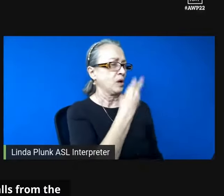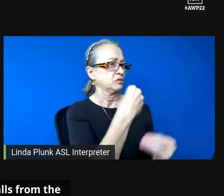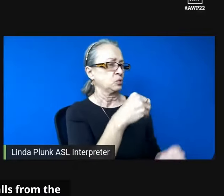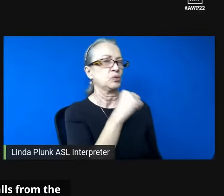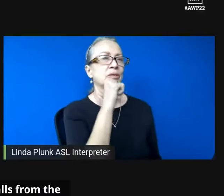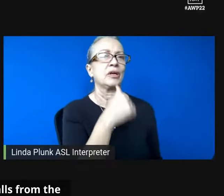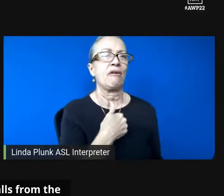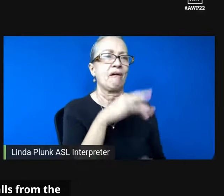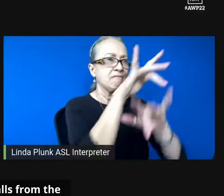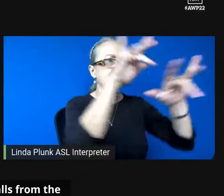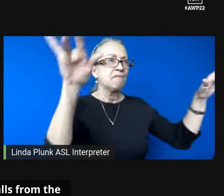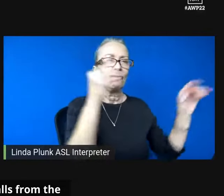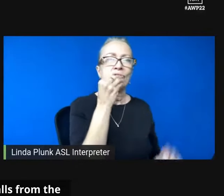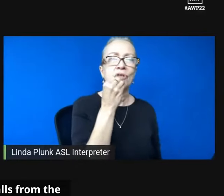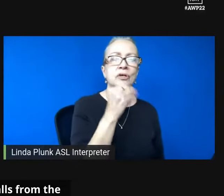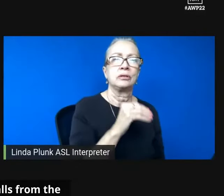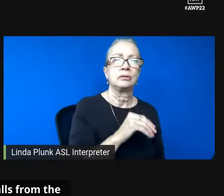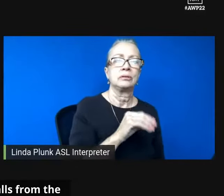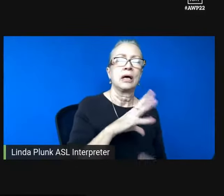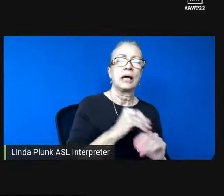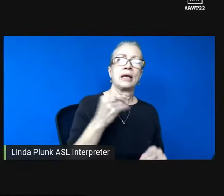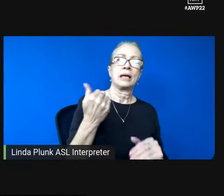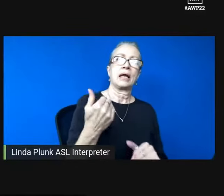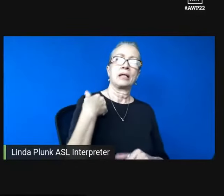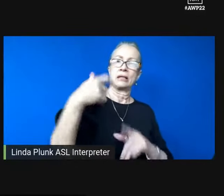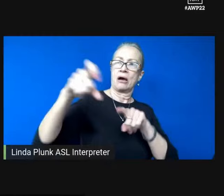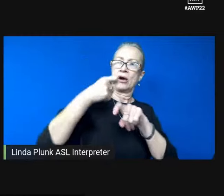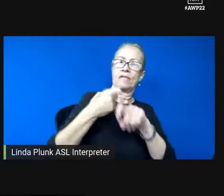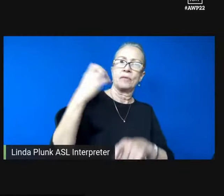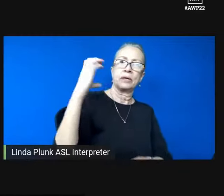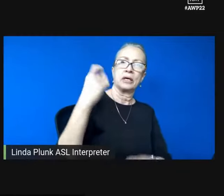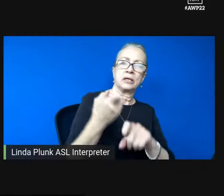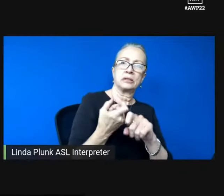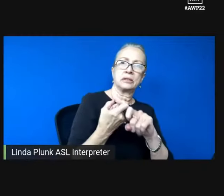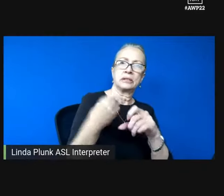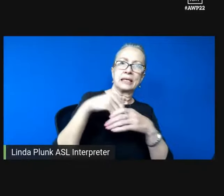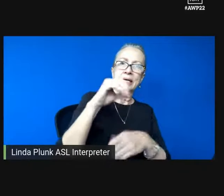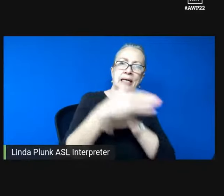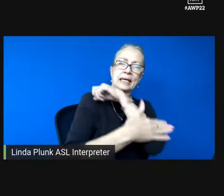When the calls from the cousins up in county came and even their pitch was a fever.